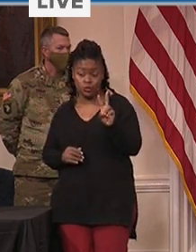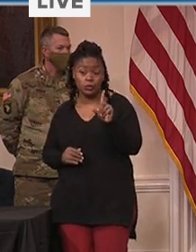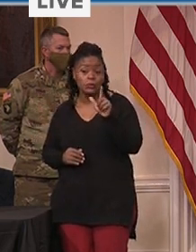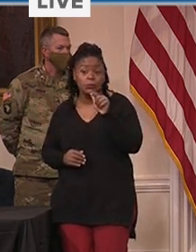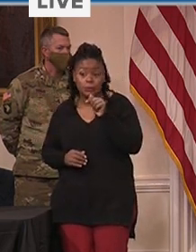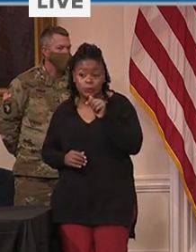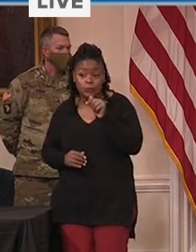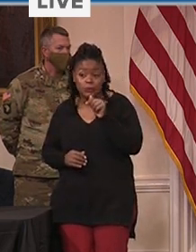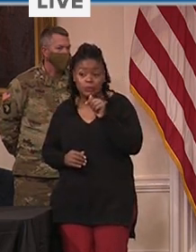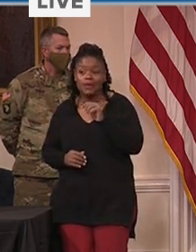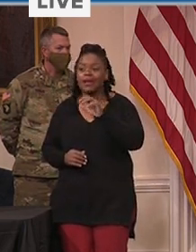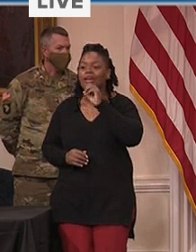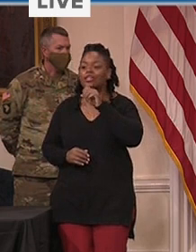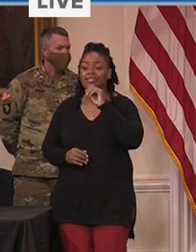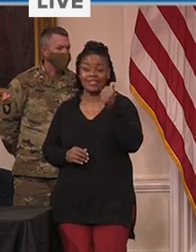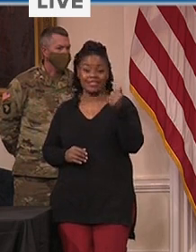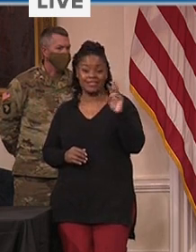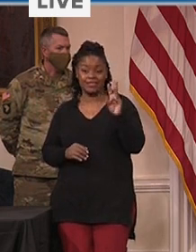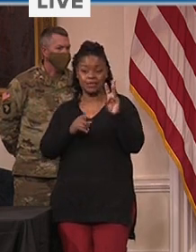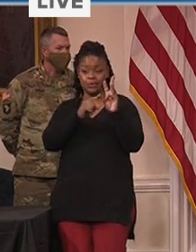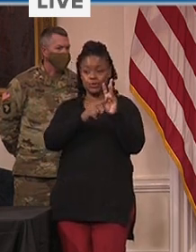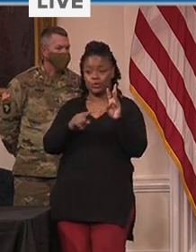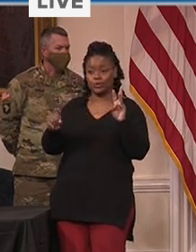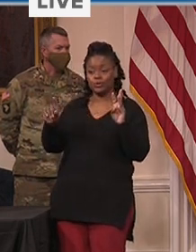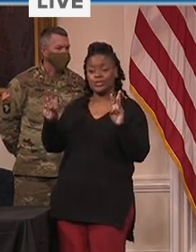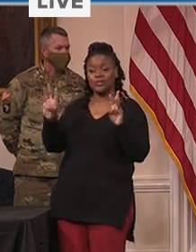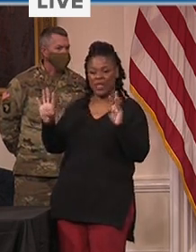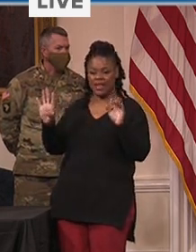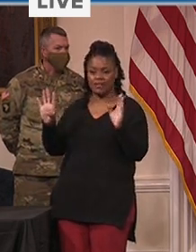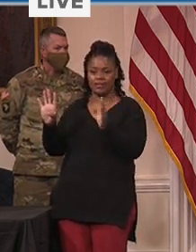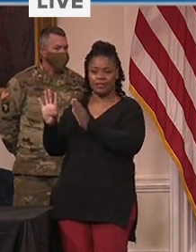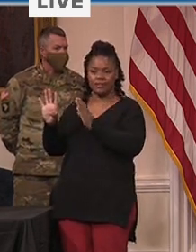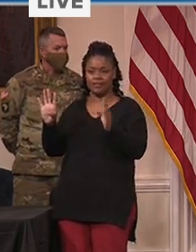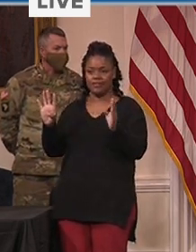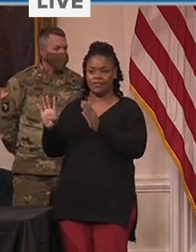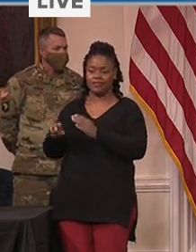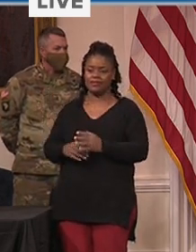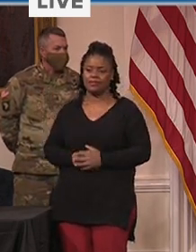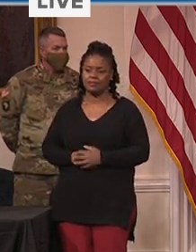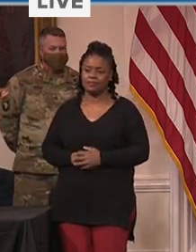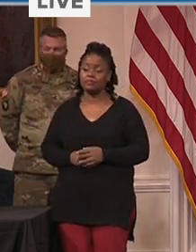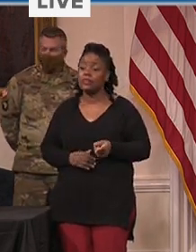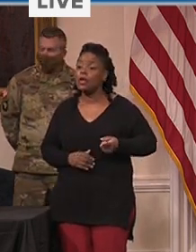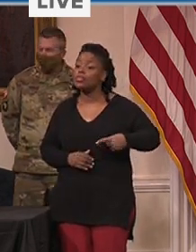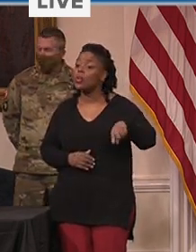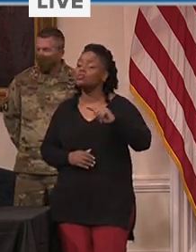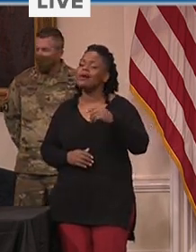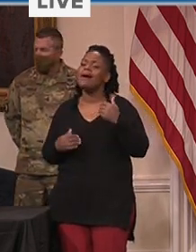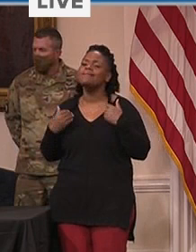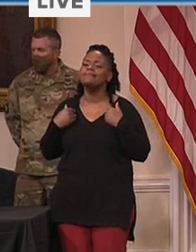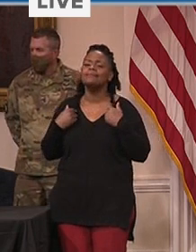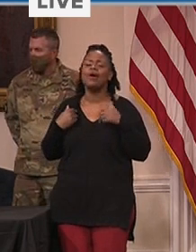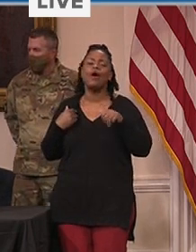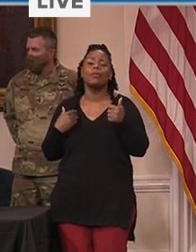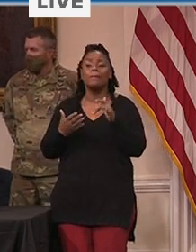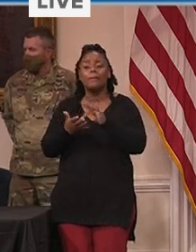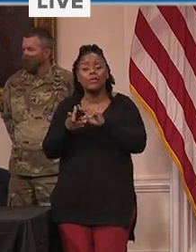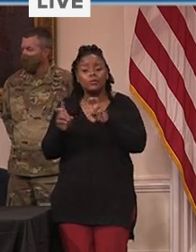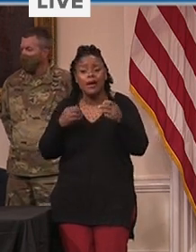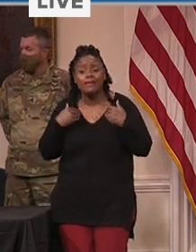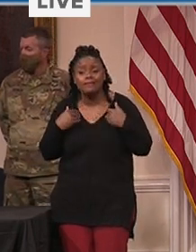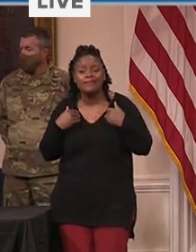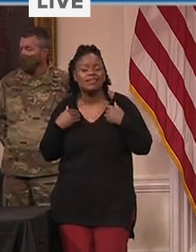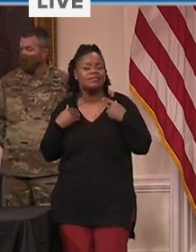ages 16 to 64 who are at increased risk of COVID-19 illness